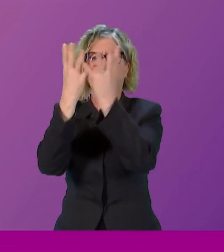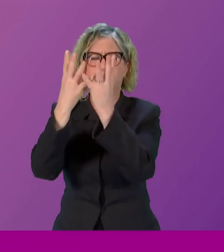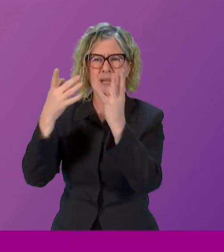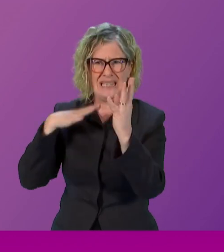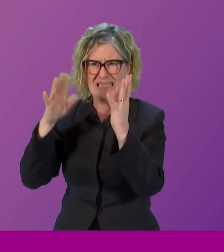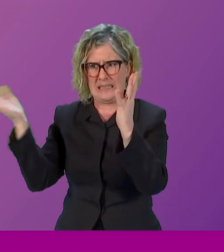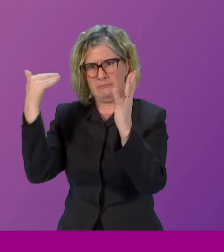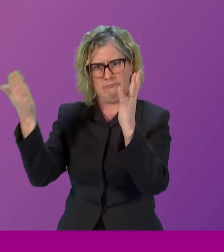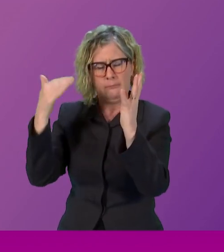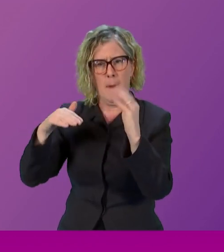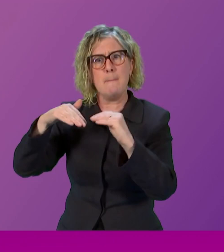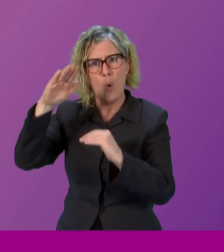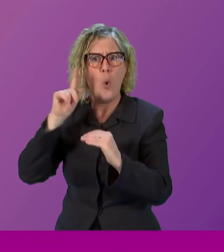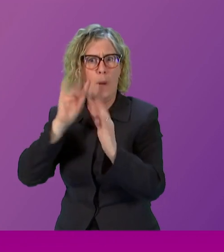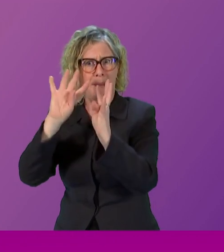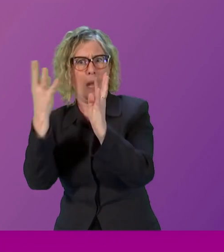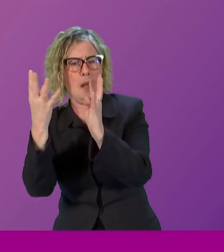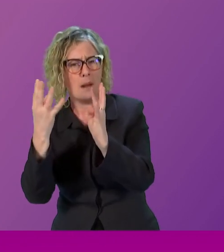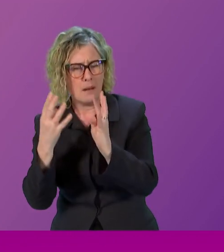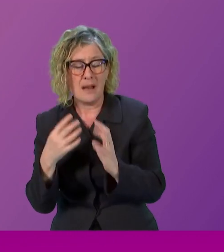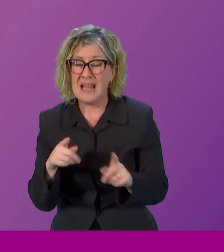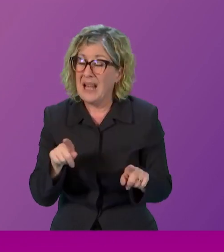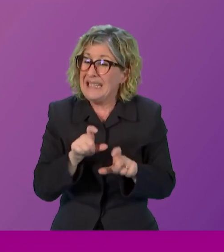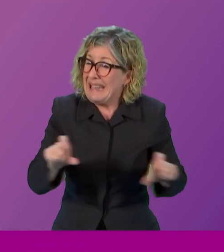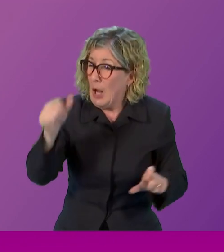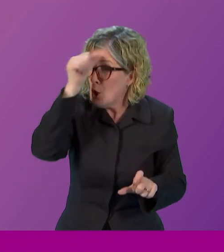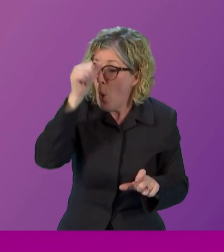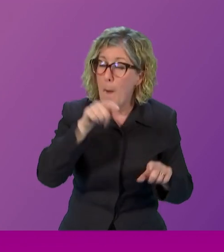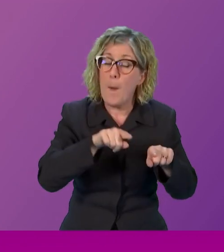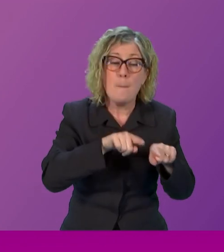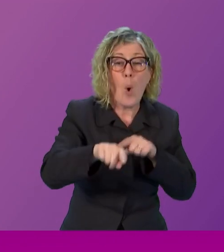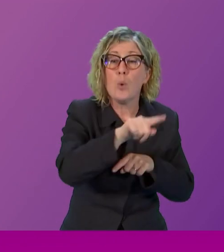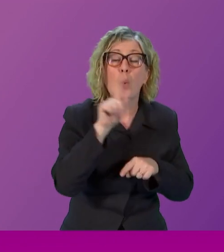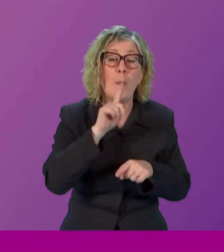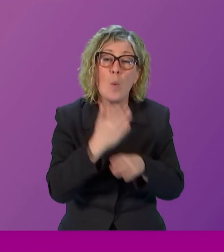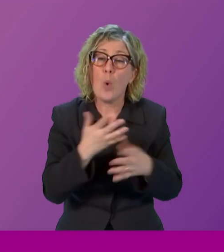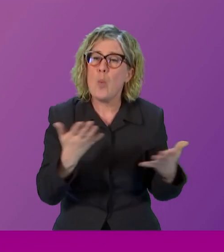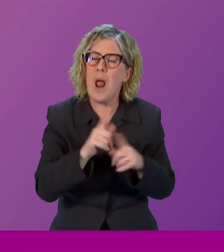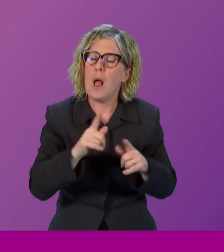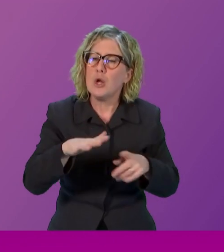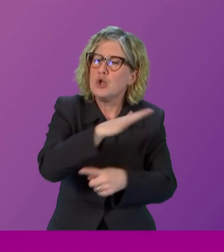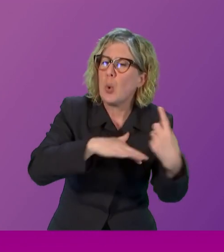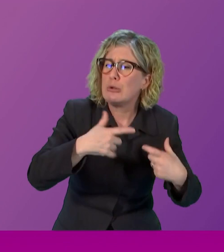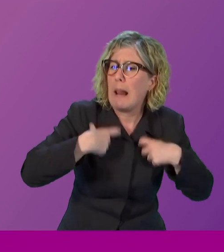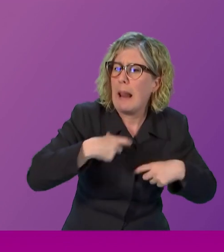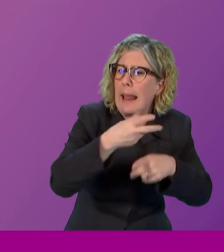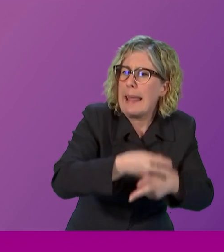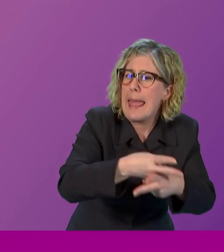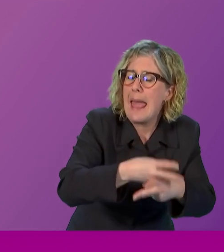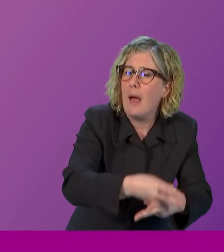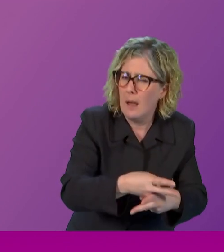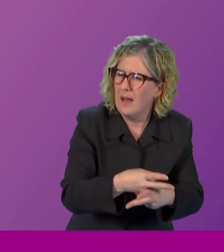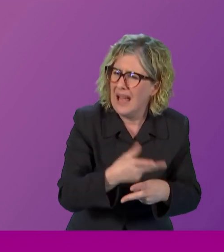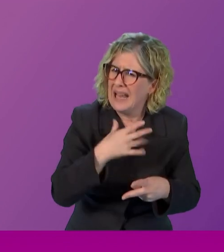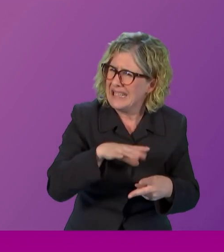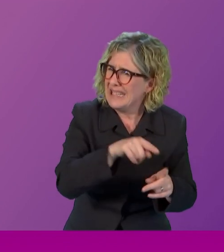still disproportionately work in sectors like social care that are undervalued and we need to do more to address